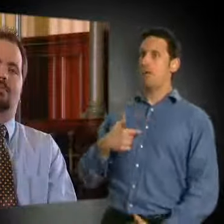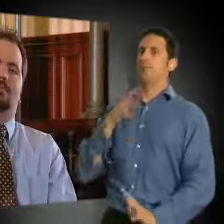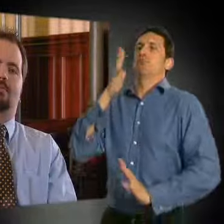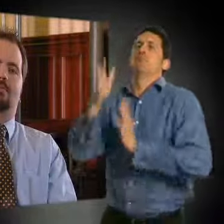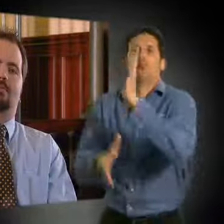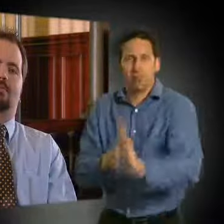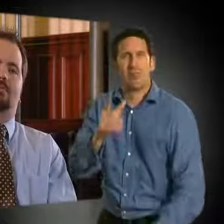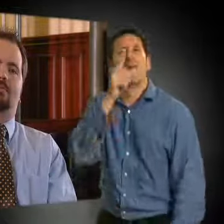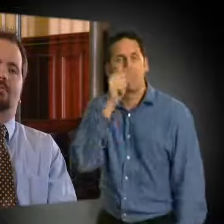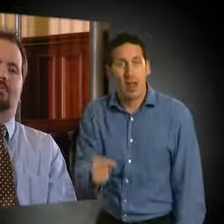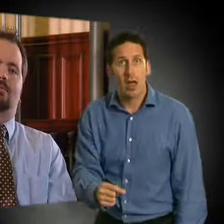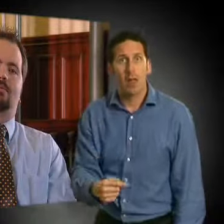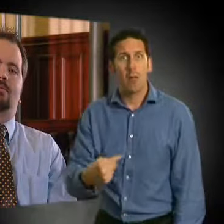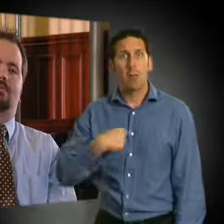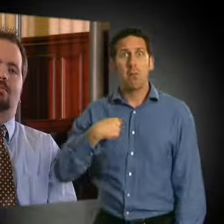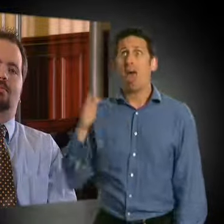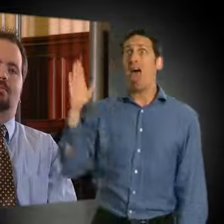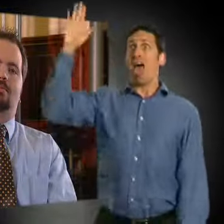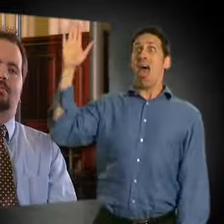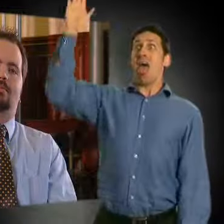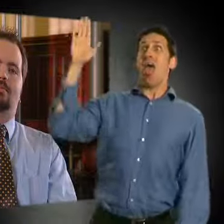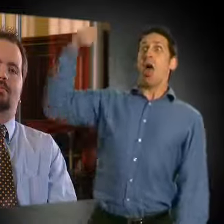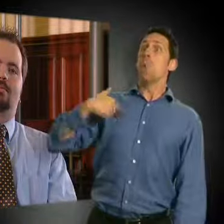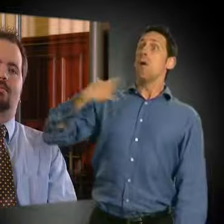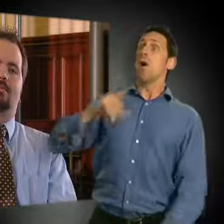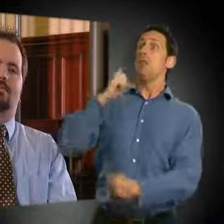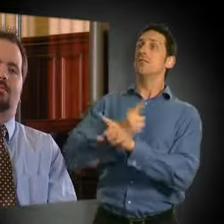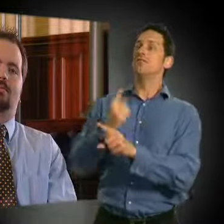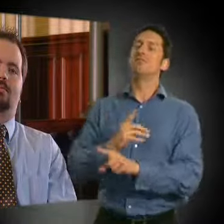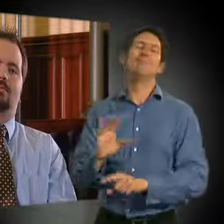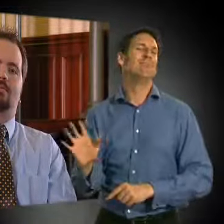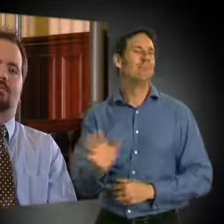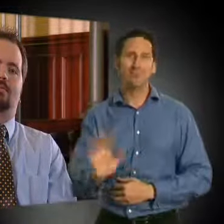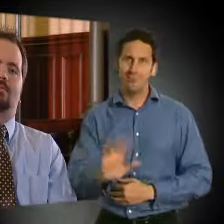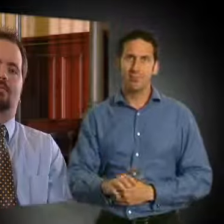One rule is that you must not talk unless the magistrate asks you to.